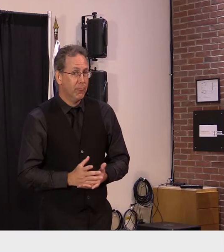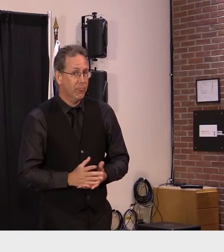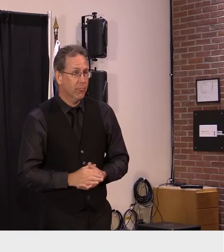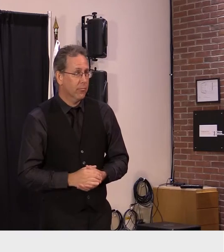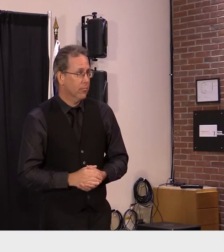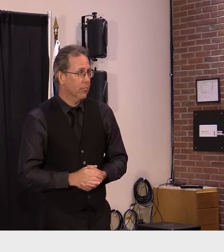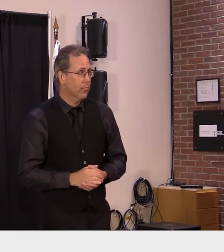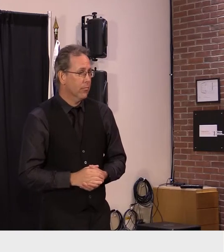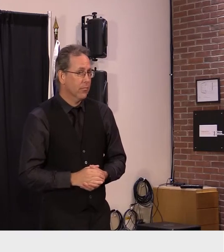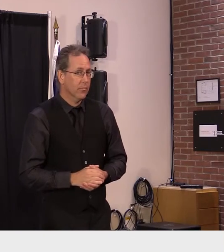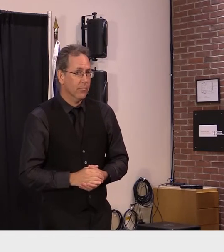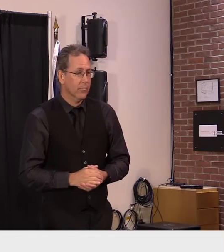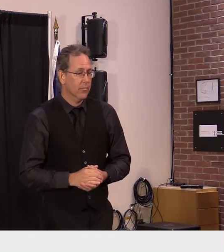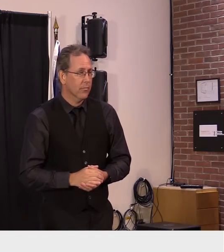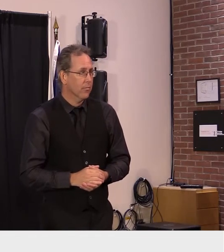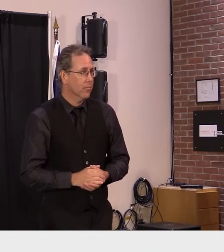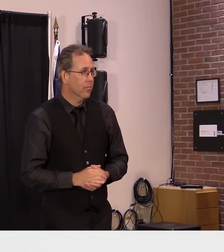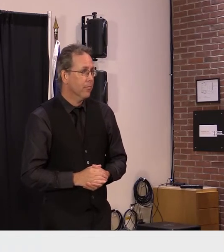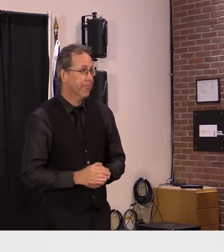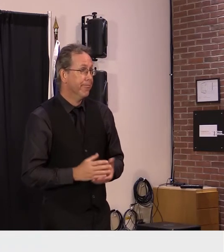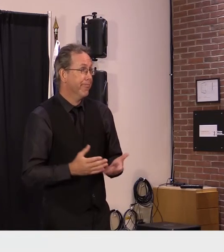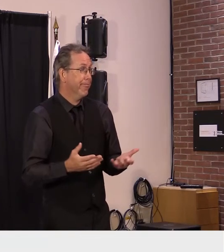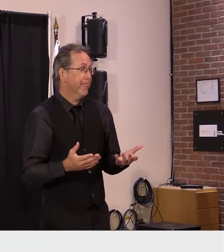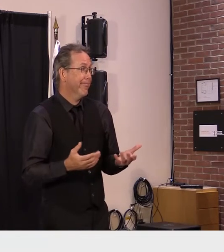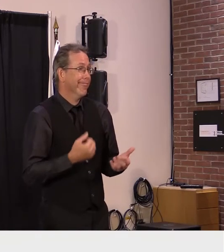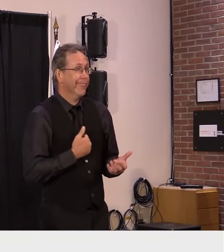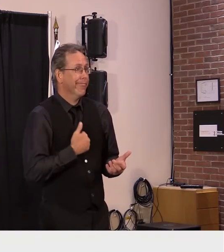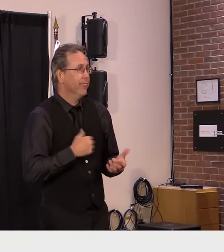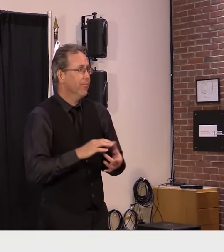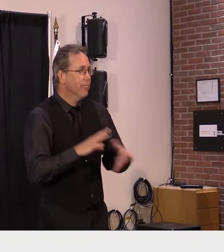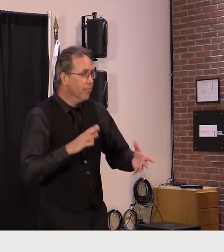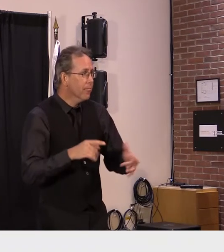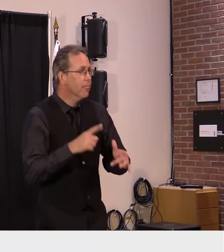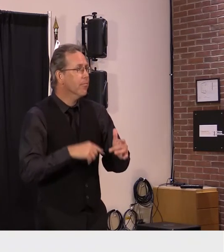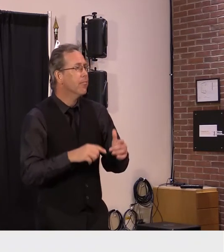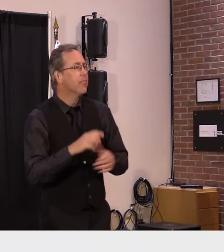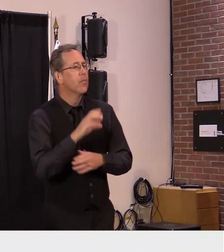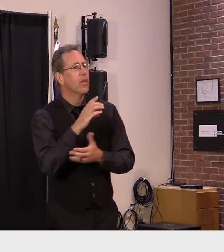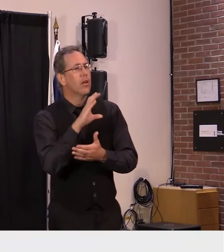all right we'll try tom davis at compass vermont